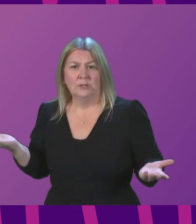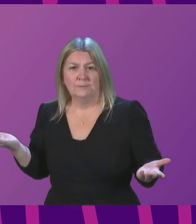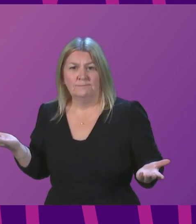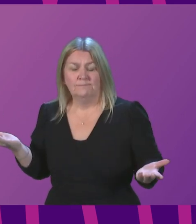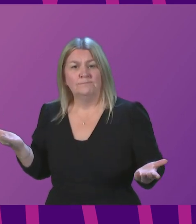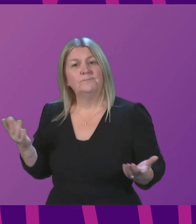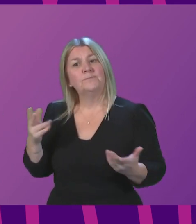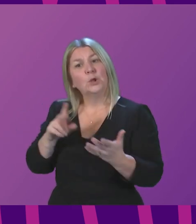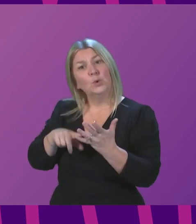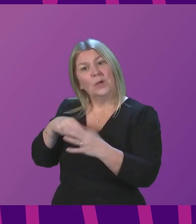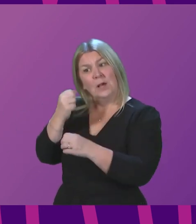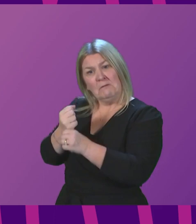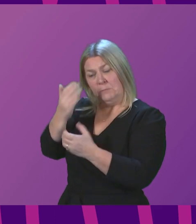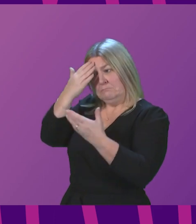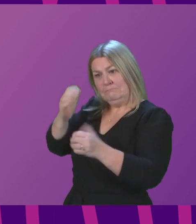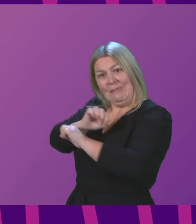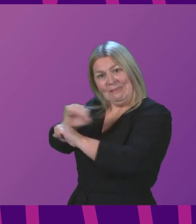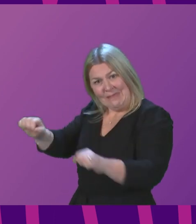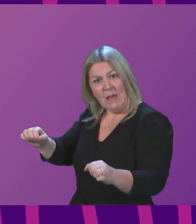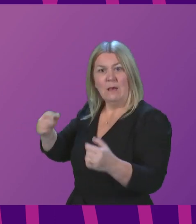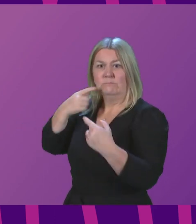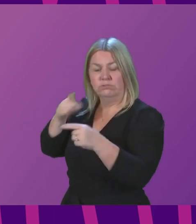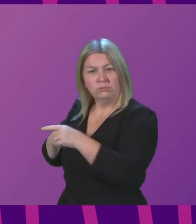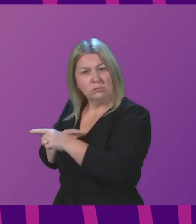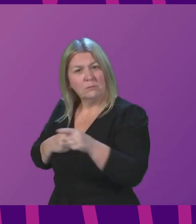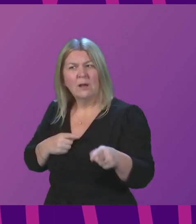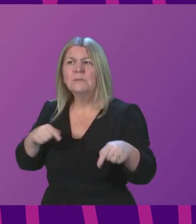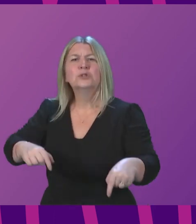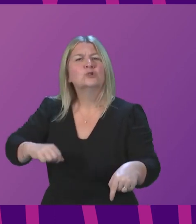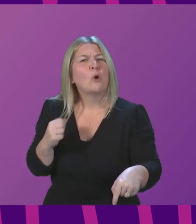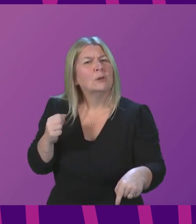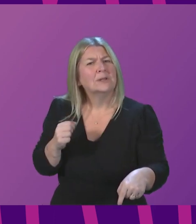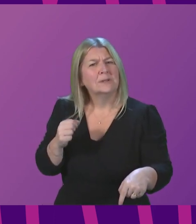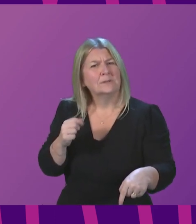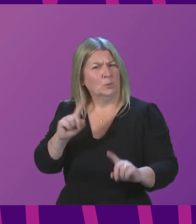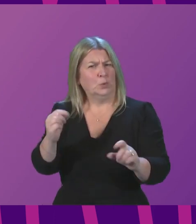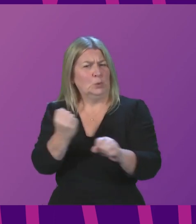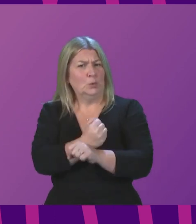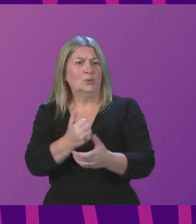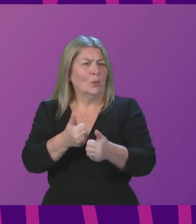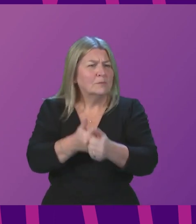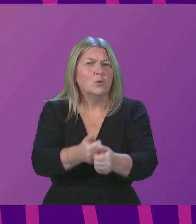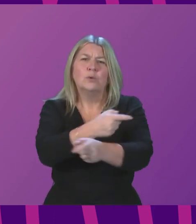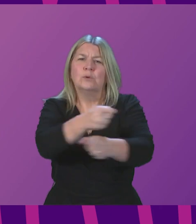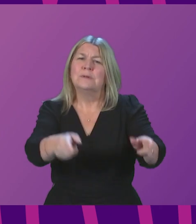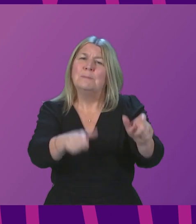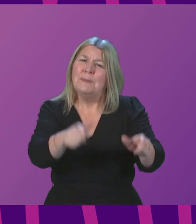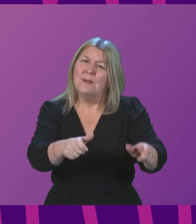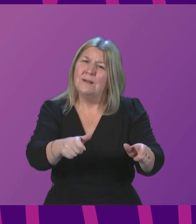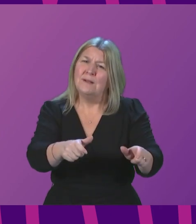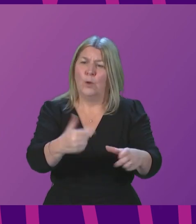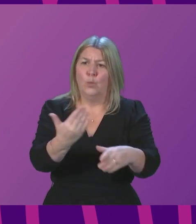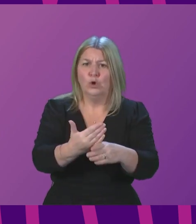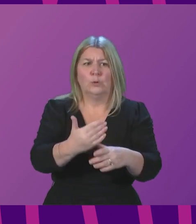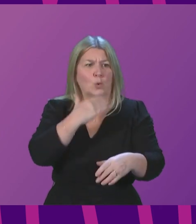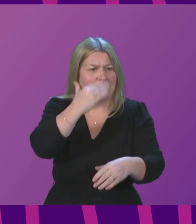Minister advise of what support might be put in place to ensure that those in retail, hospitality and other customer-facing roles will not